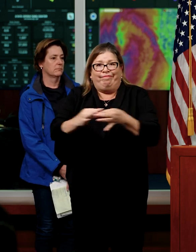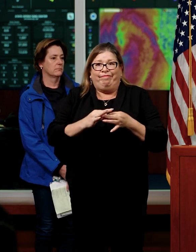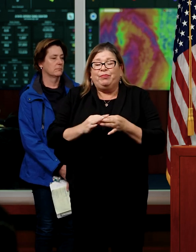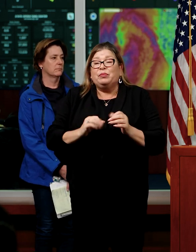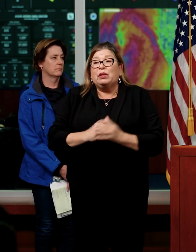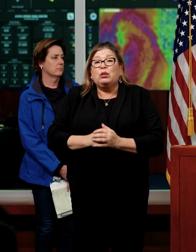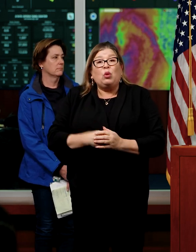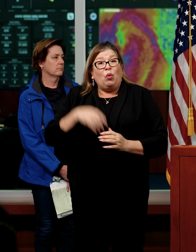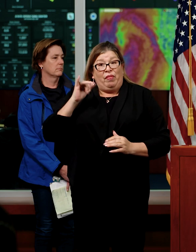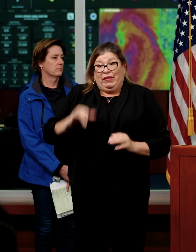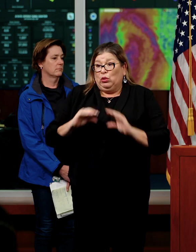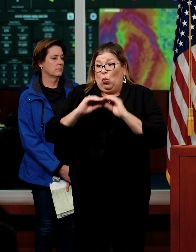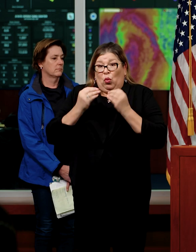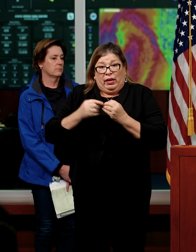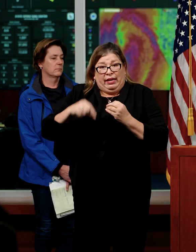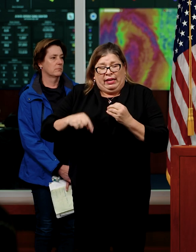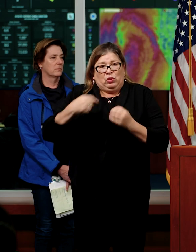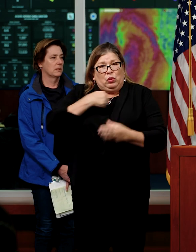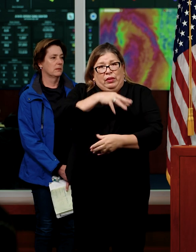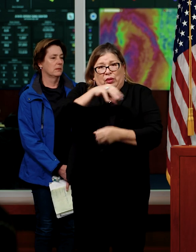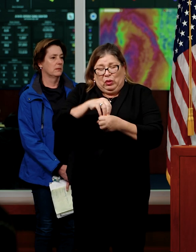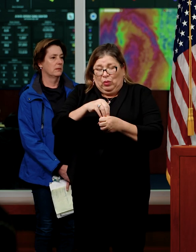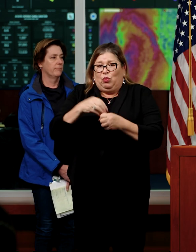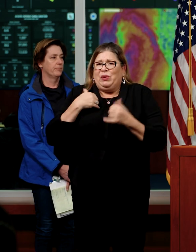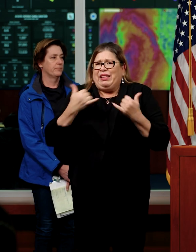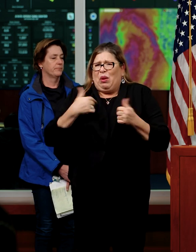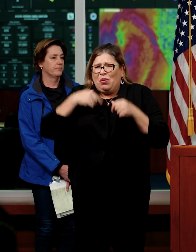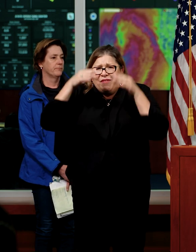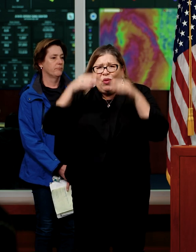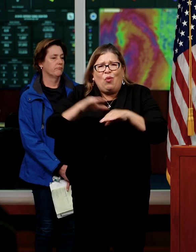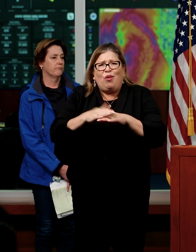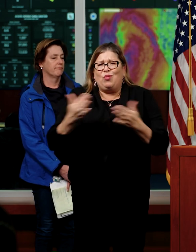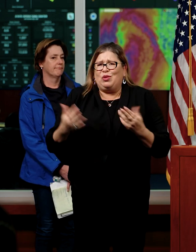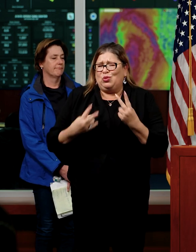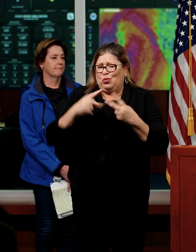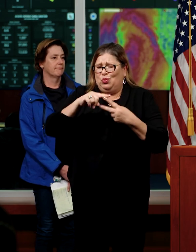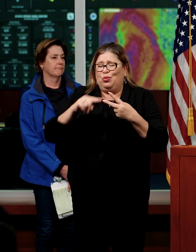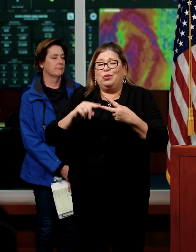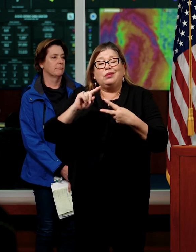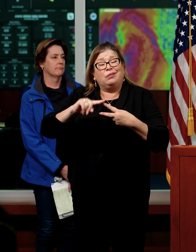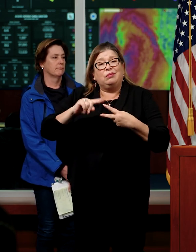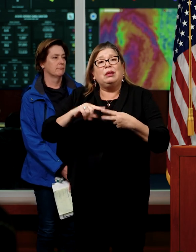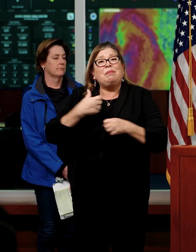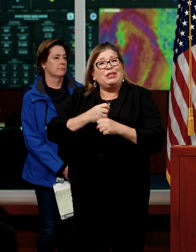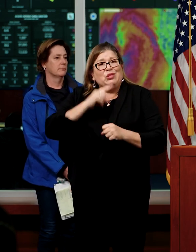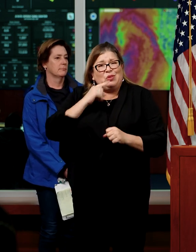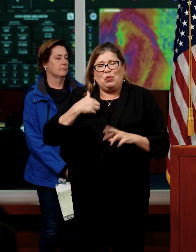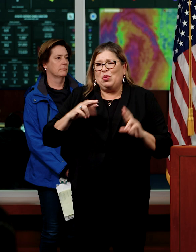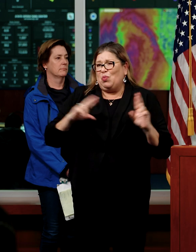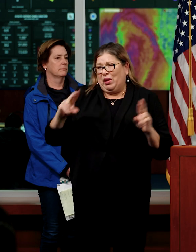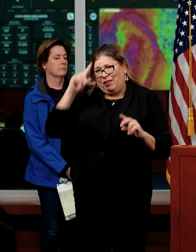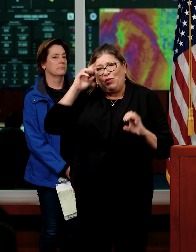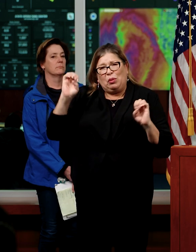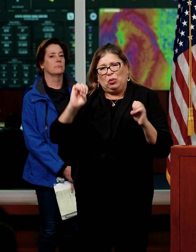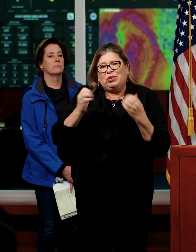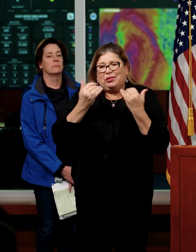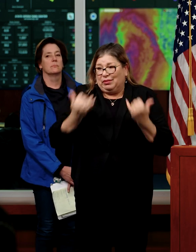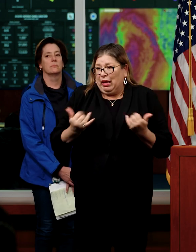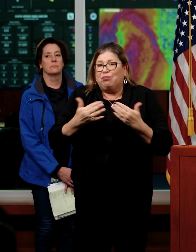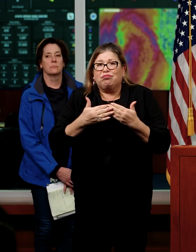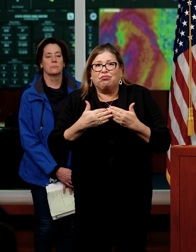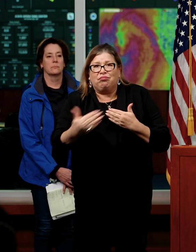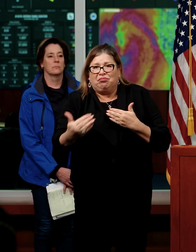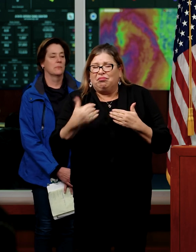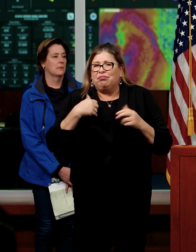that we're part of, is really focused on two things right now. One is being prepared for emergencies as they evolve today and in coming days. We